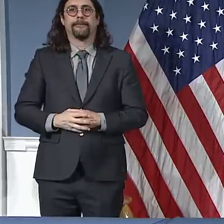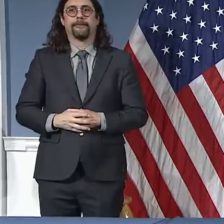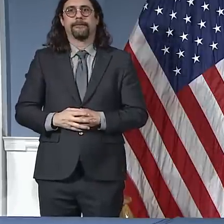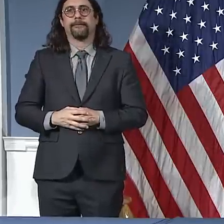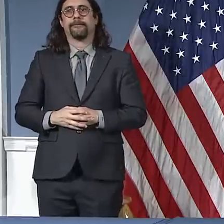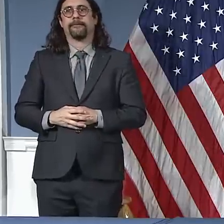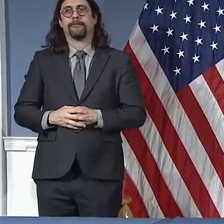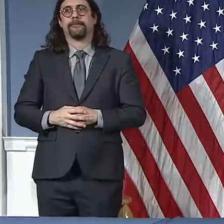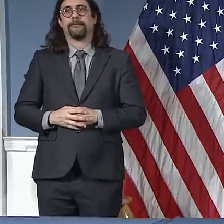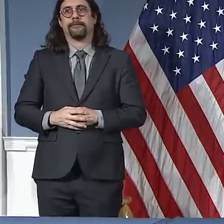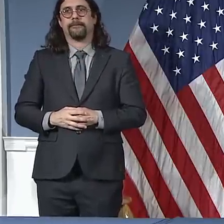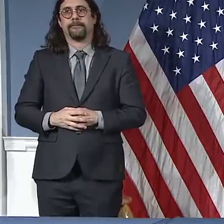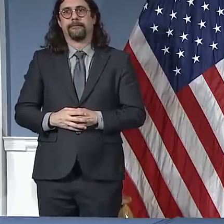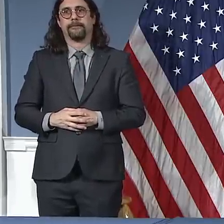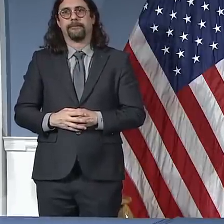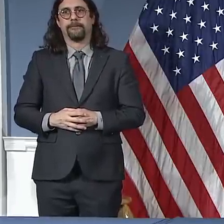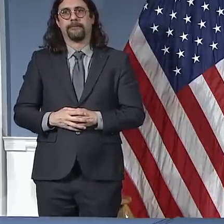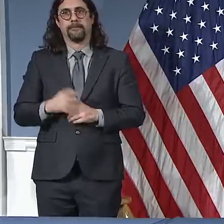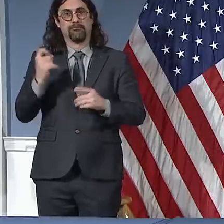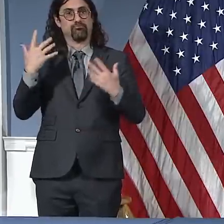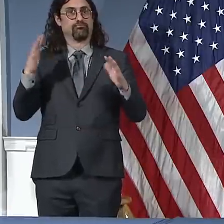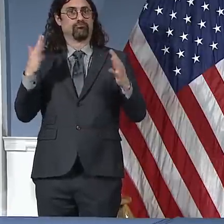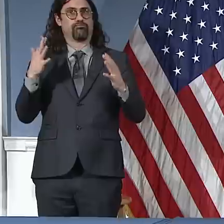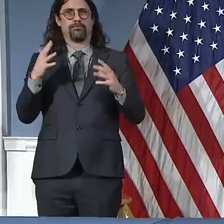real quickly because we're going to need it all.